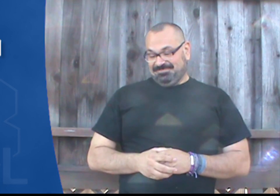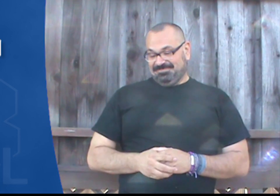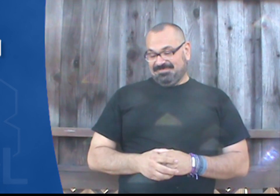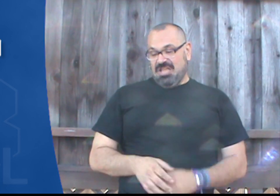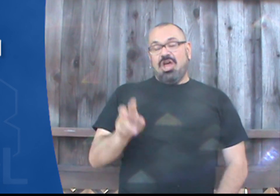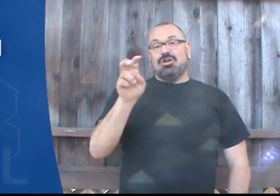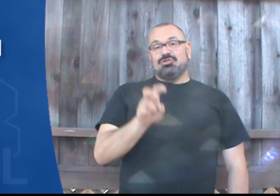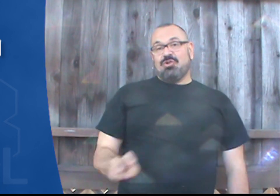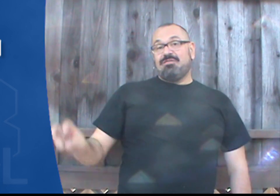Travel.